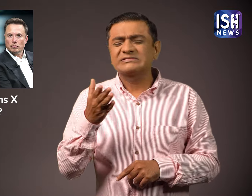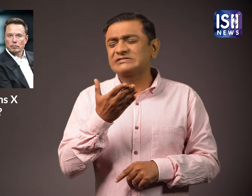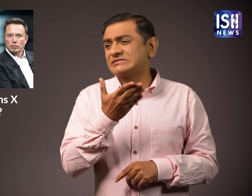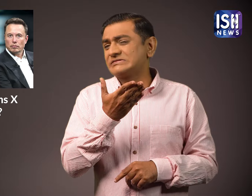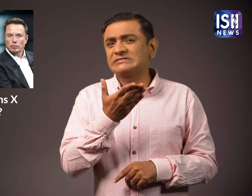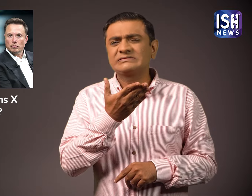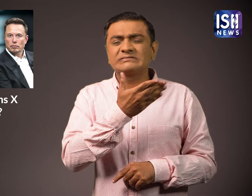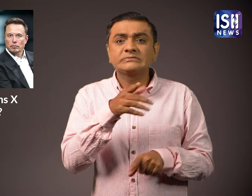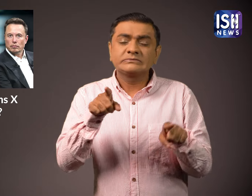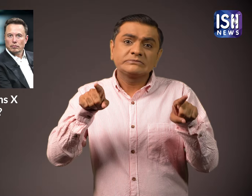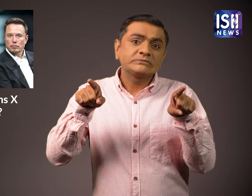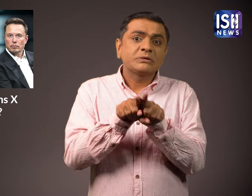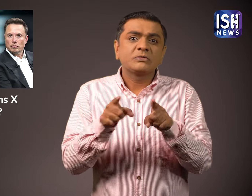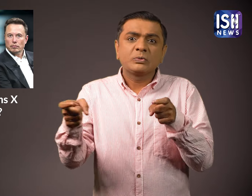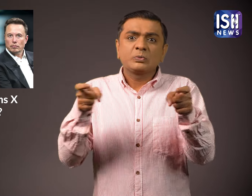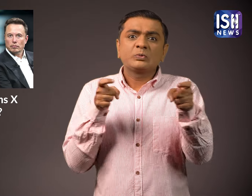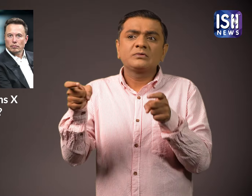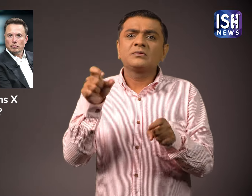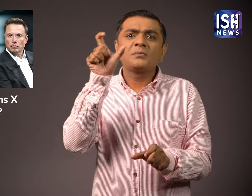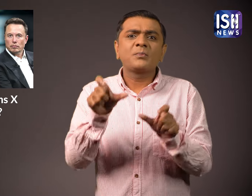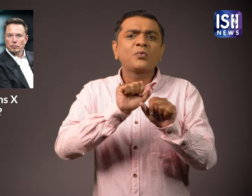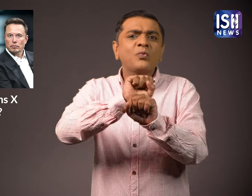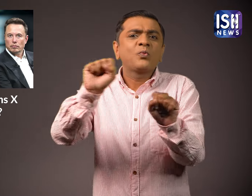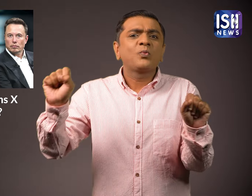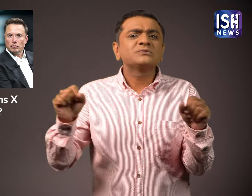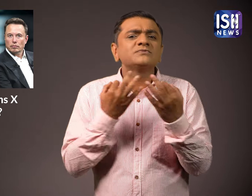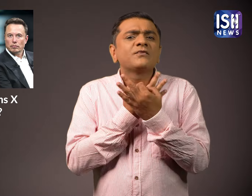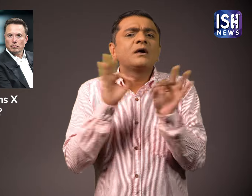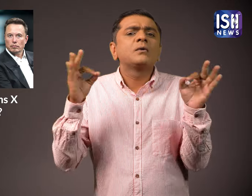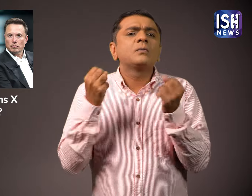He criticized the ban and accused the court of being a dictator.